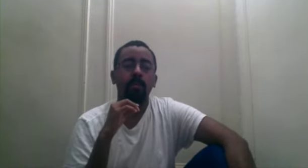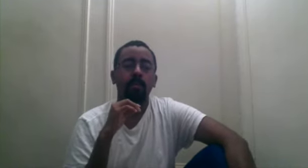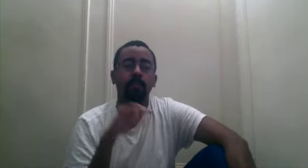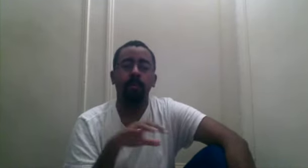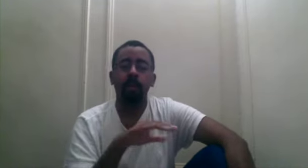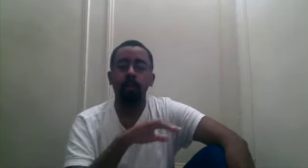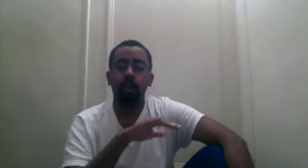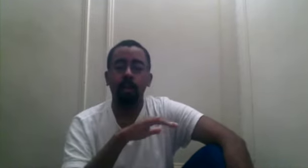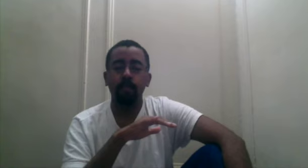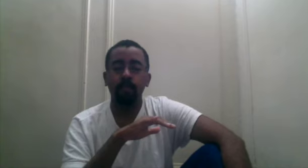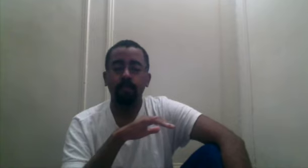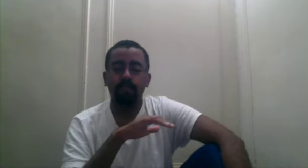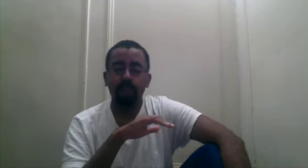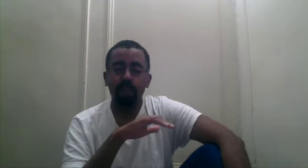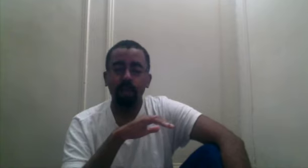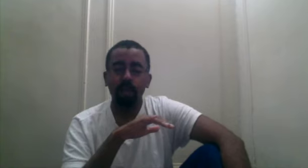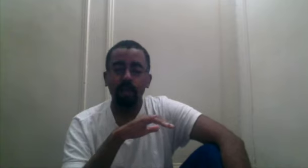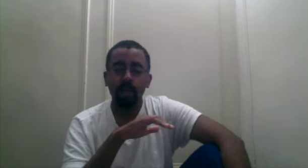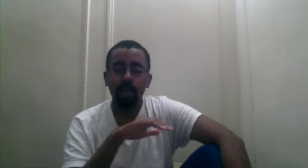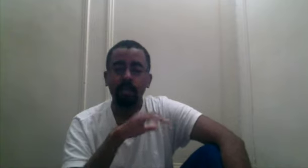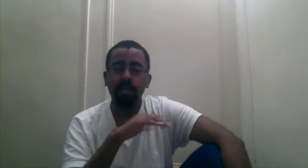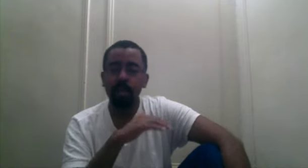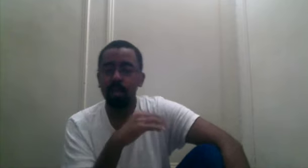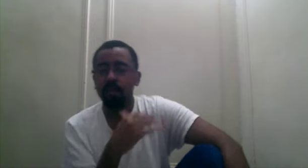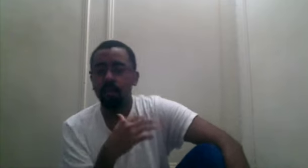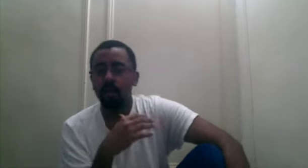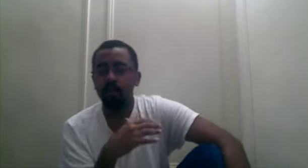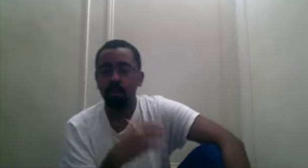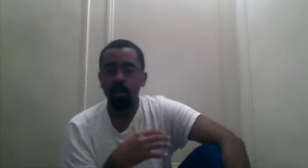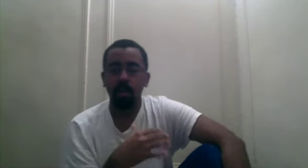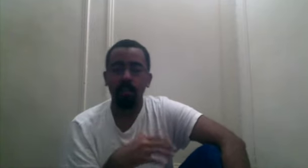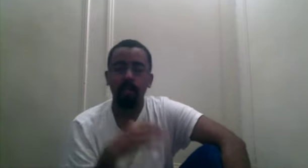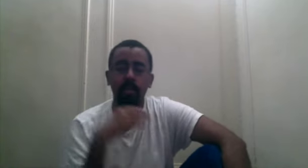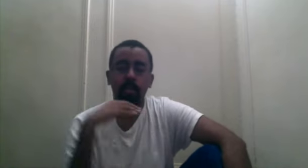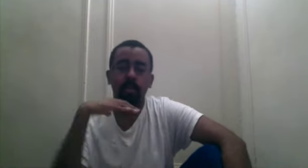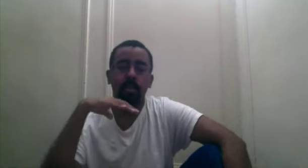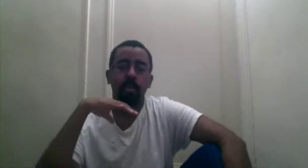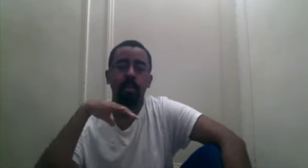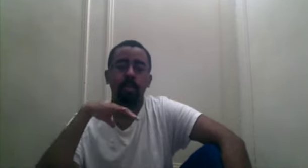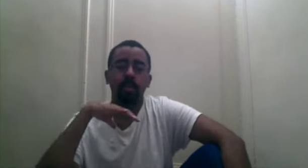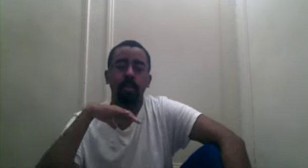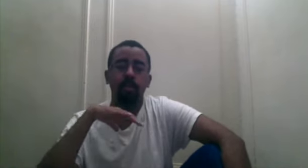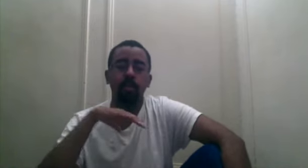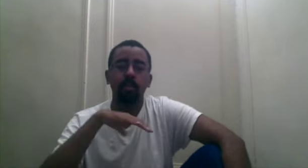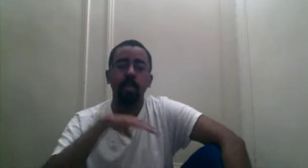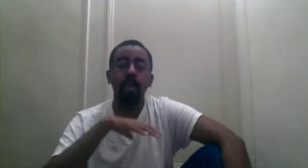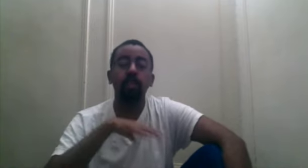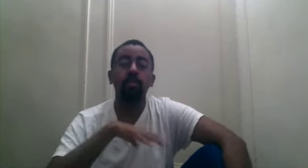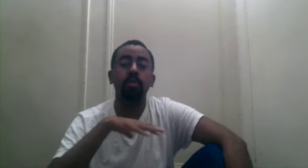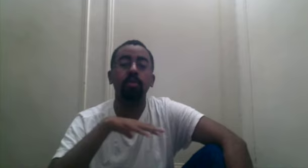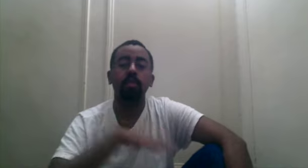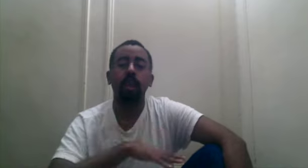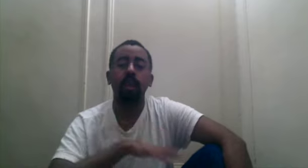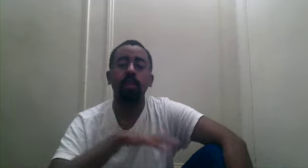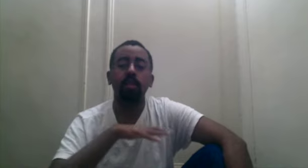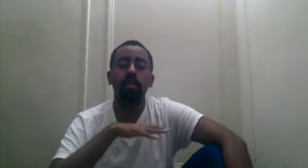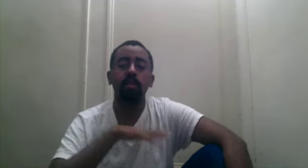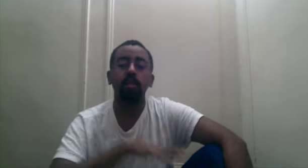um, um, as a representative of the world governments, we would like you to create your own